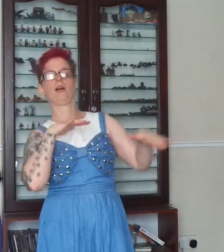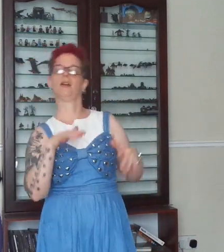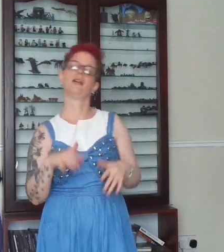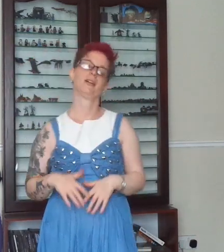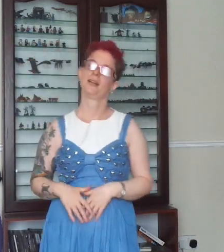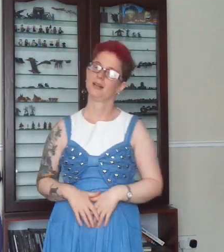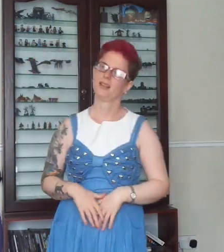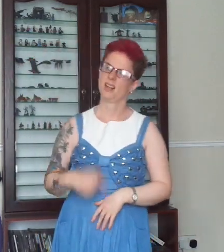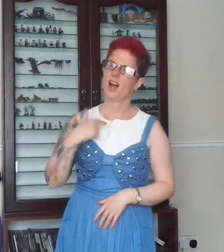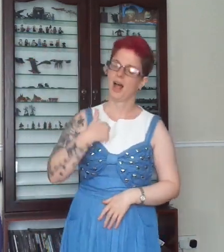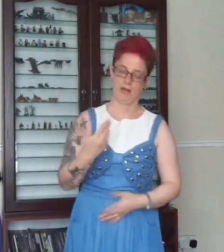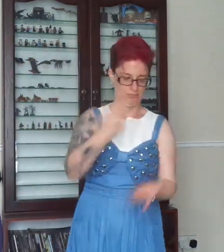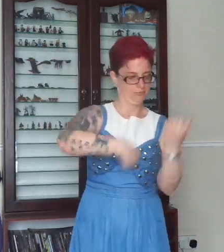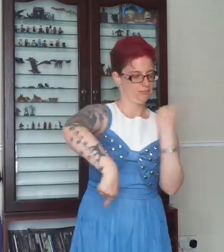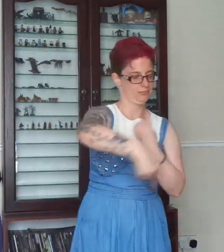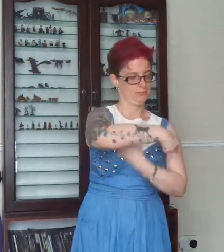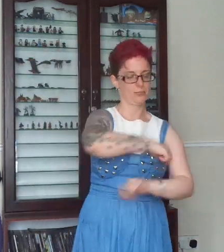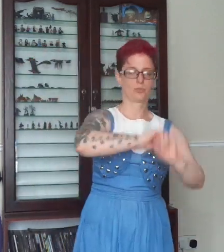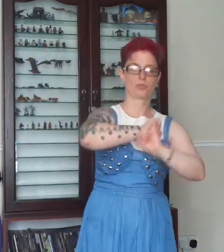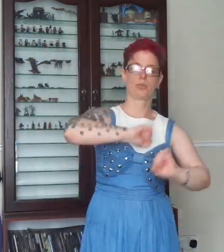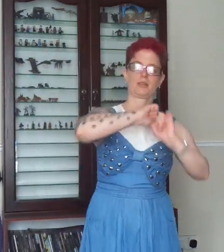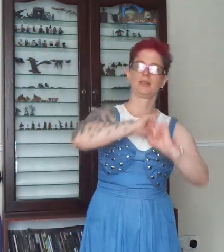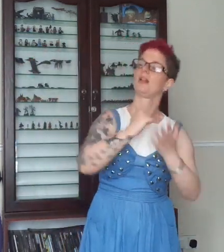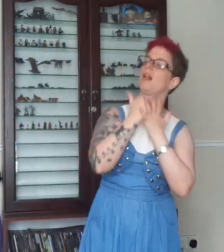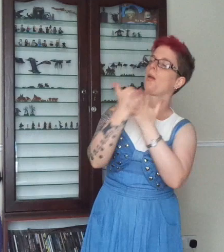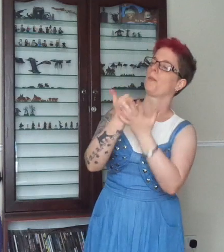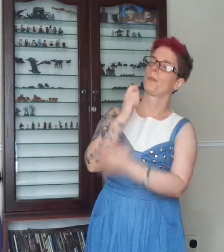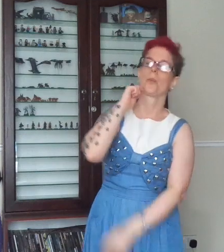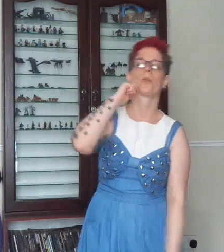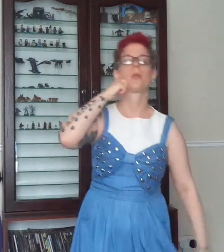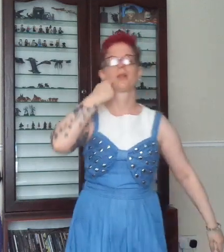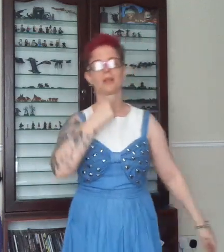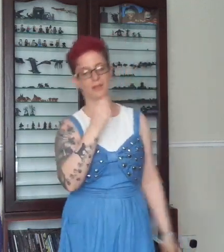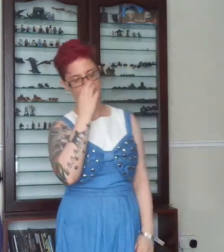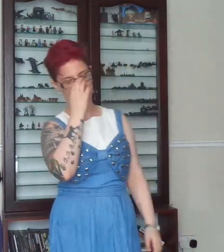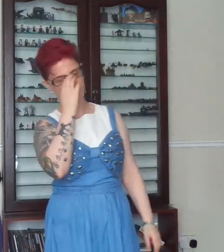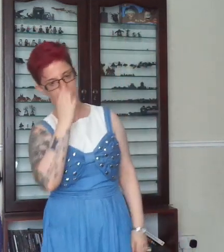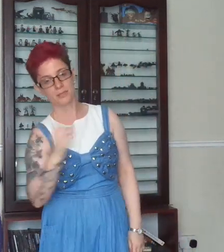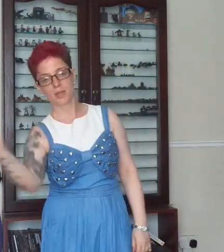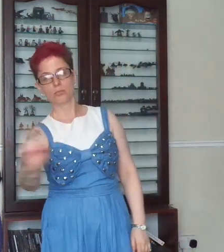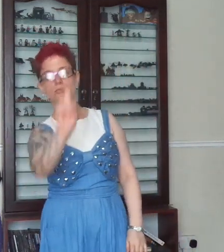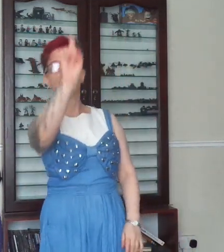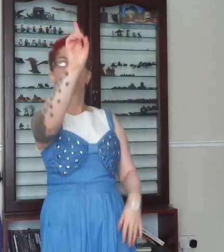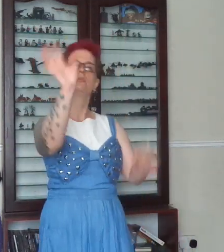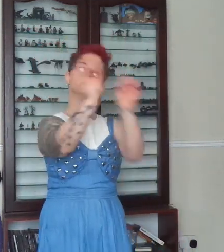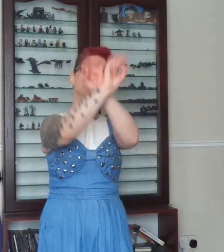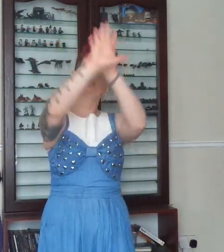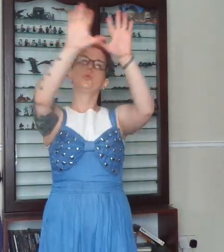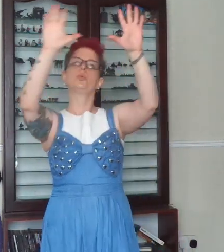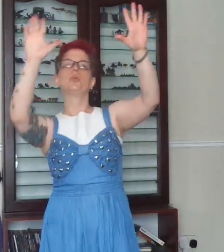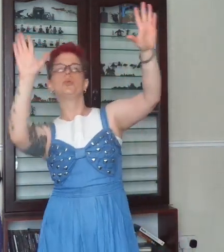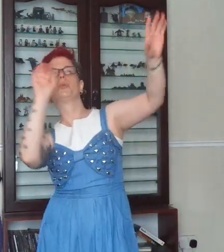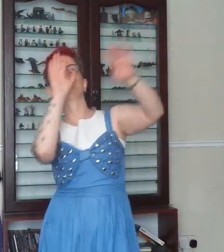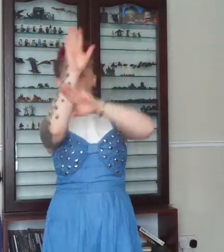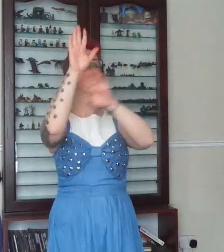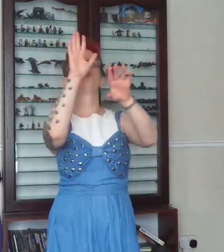I'll be out there somewhere I see everything you can be I see the beauty that you can